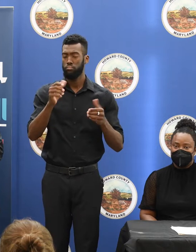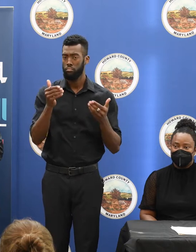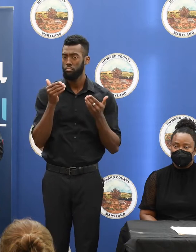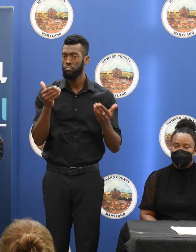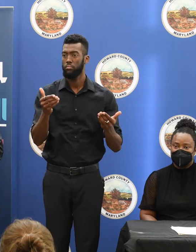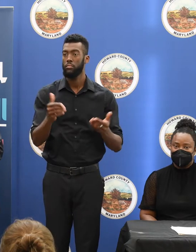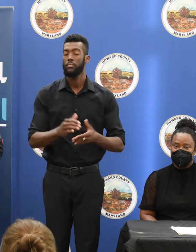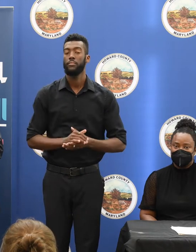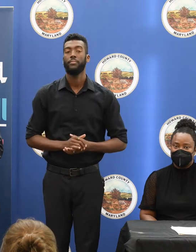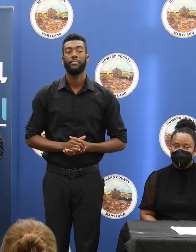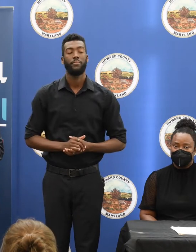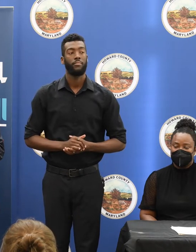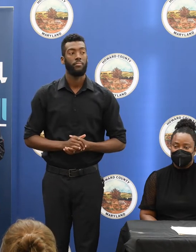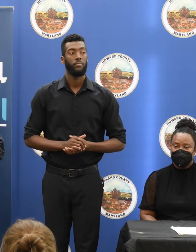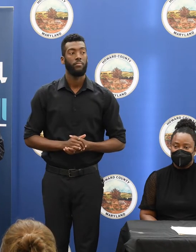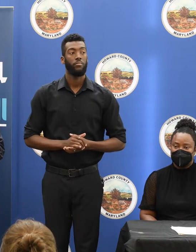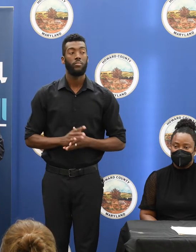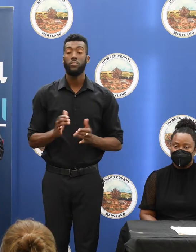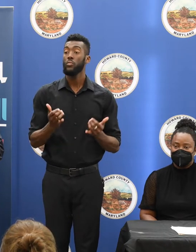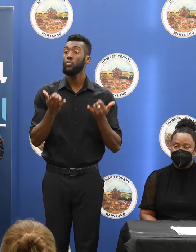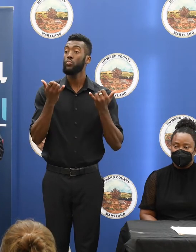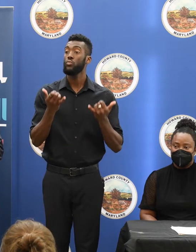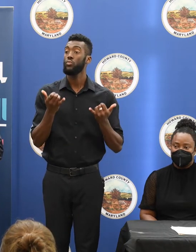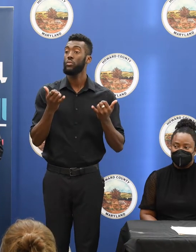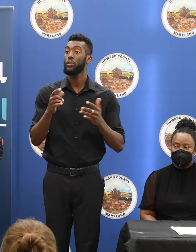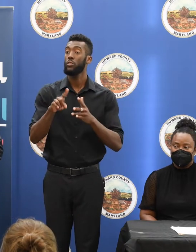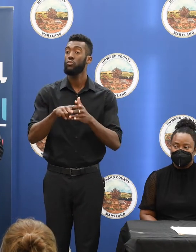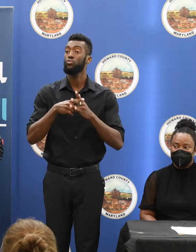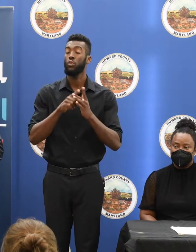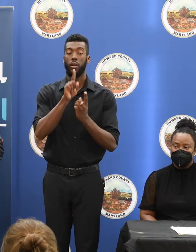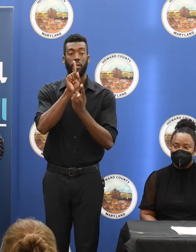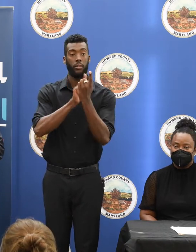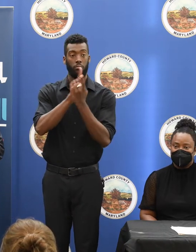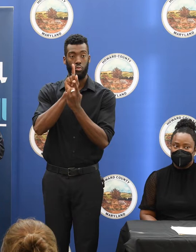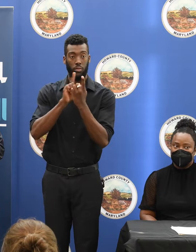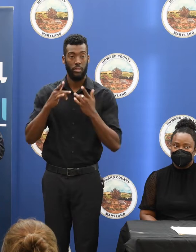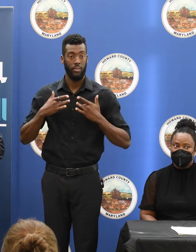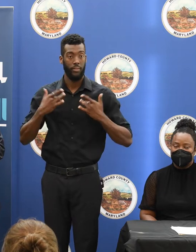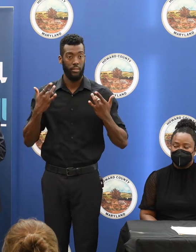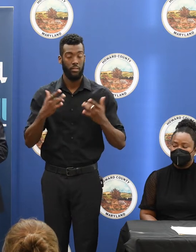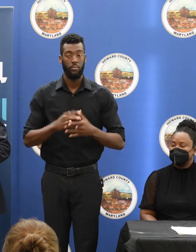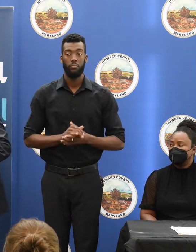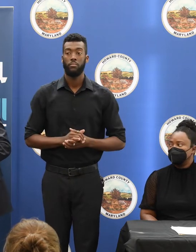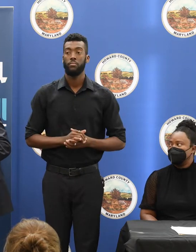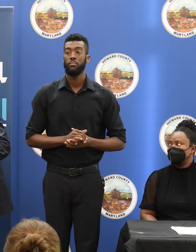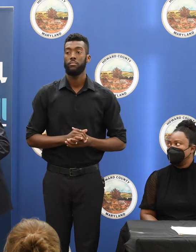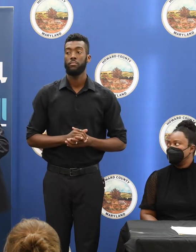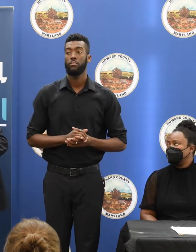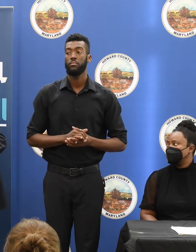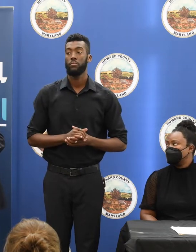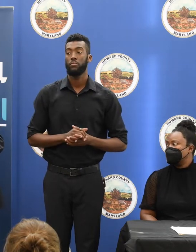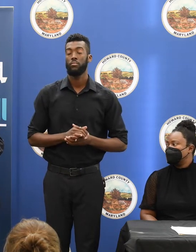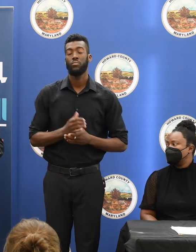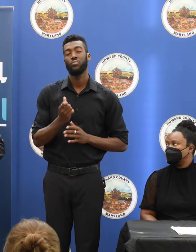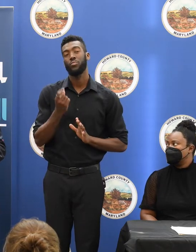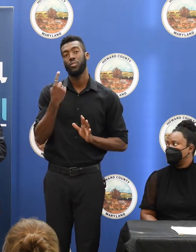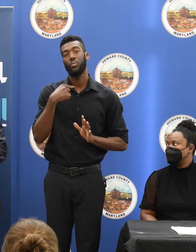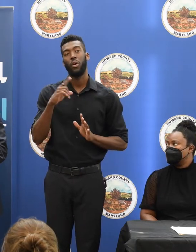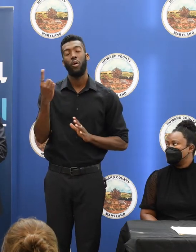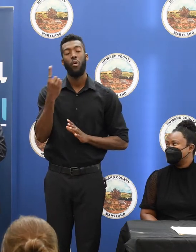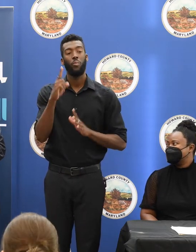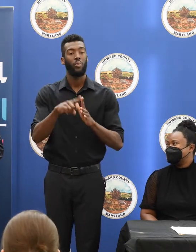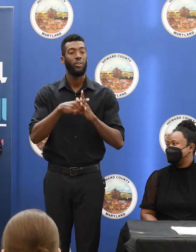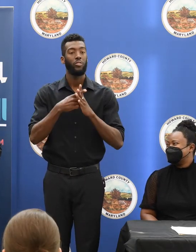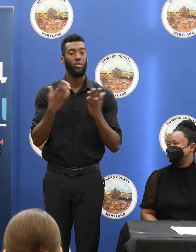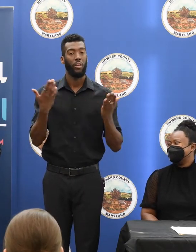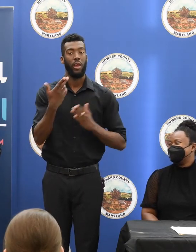to do so. But today we're starting in-person events and you know, I'm a county exec, we always start in Howard County